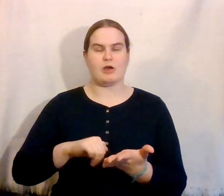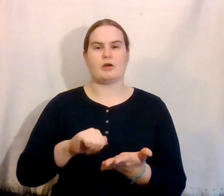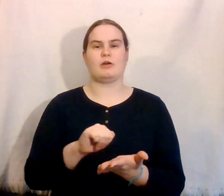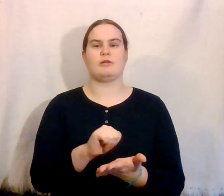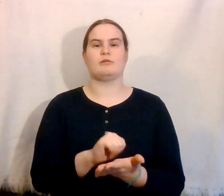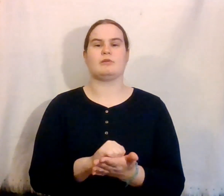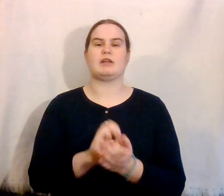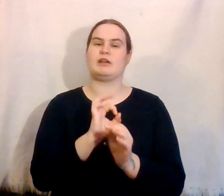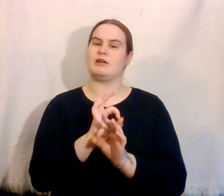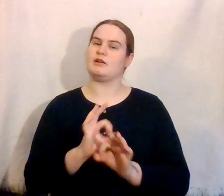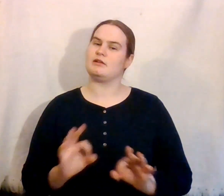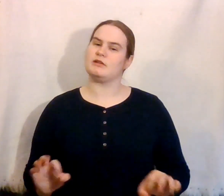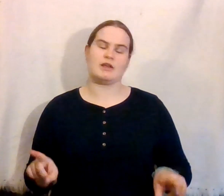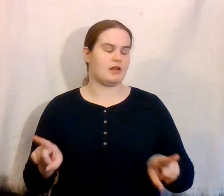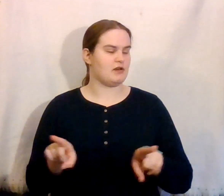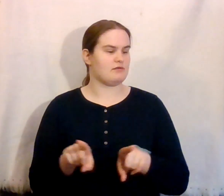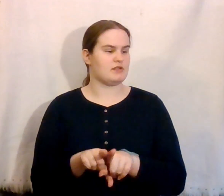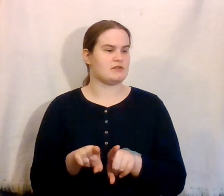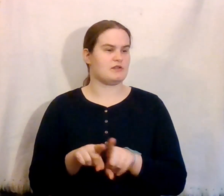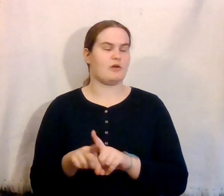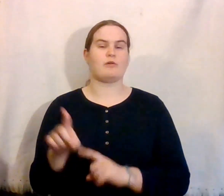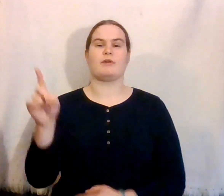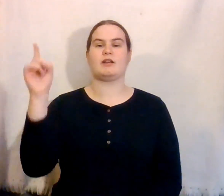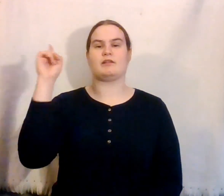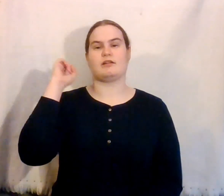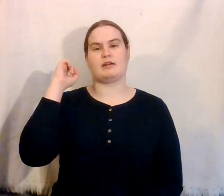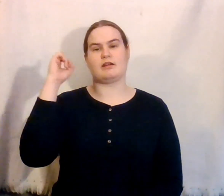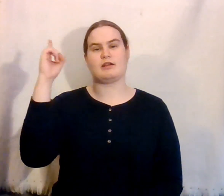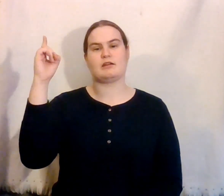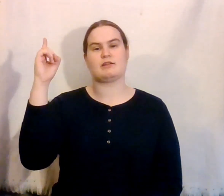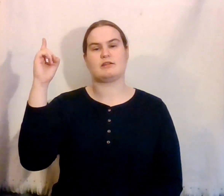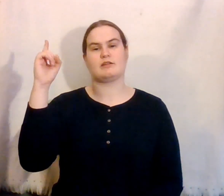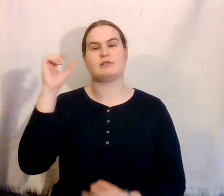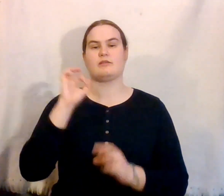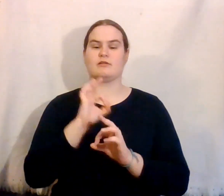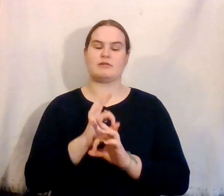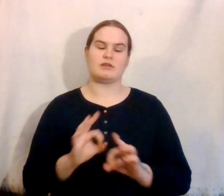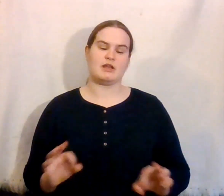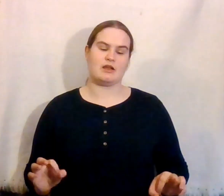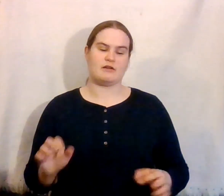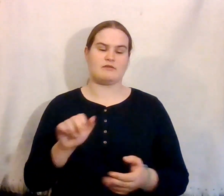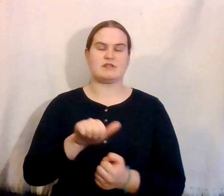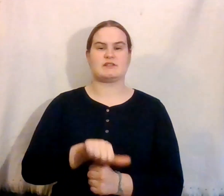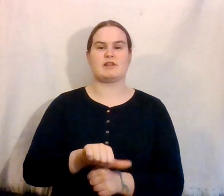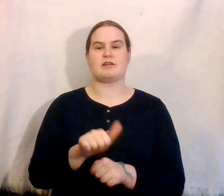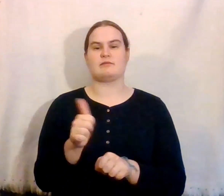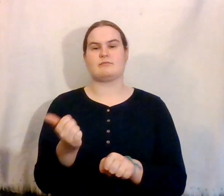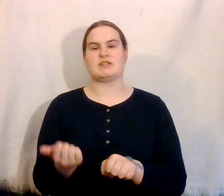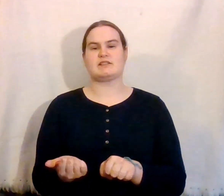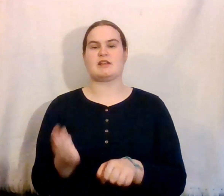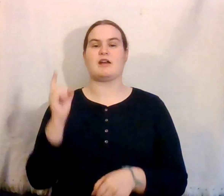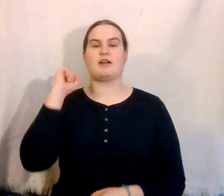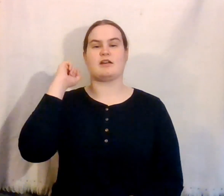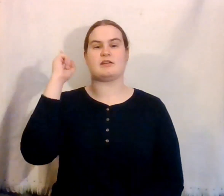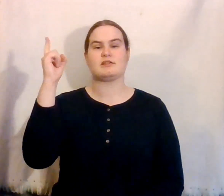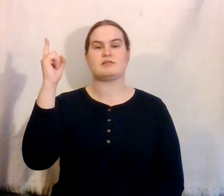Holy, there is no one like you There is none beside you